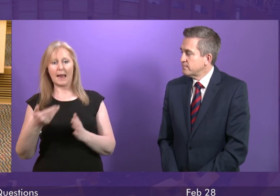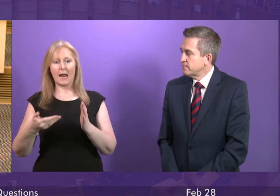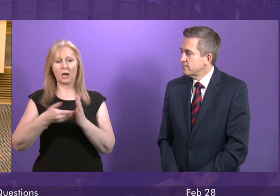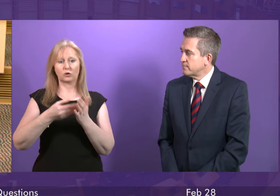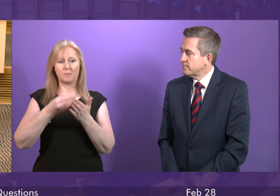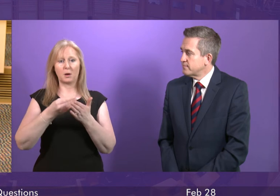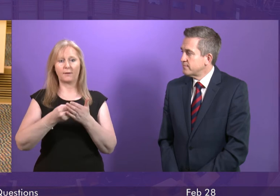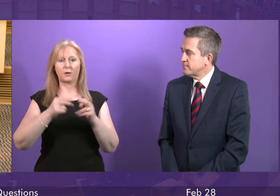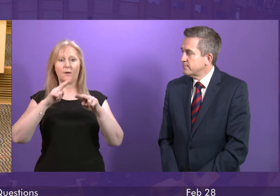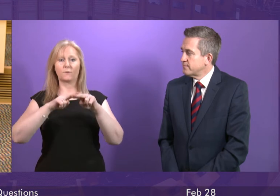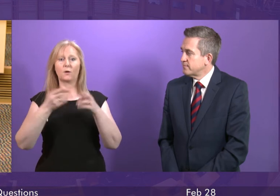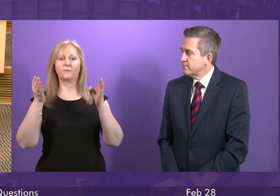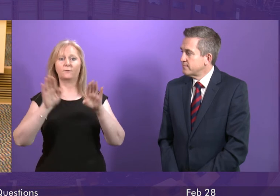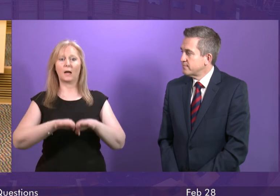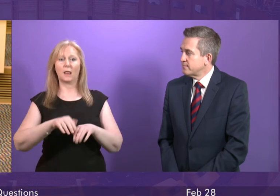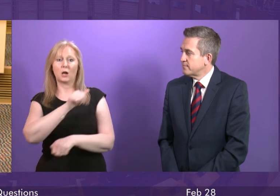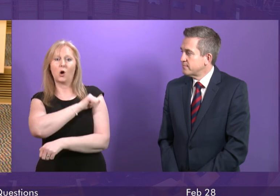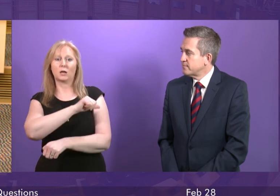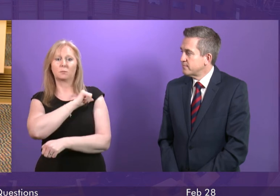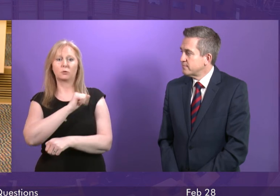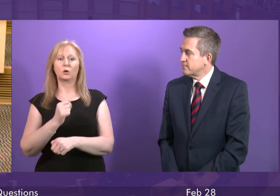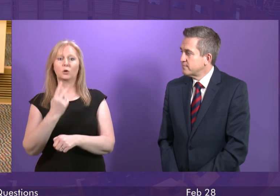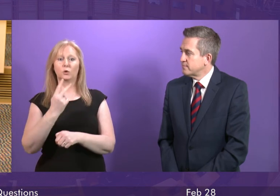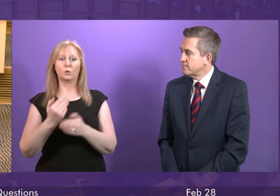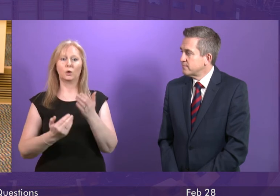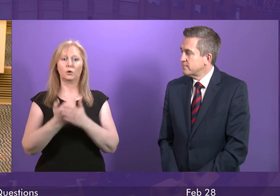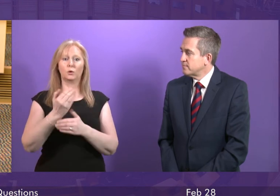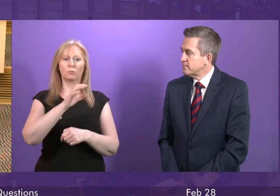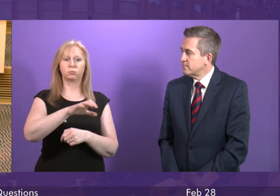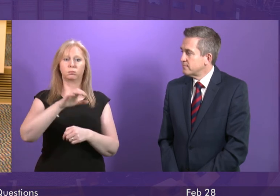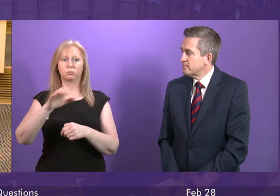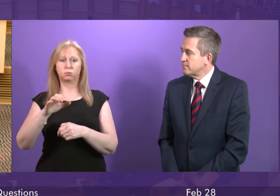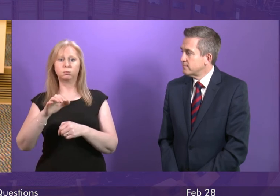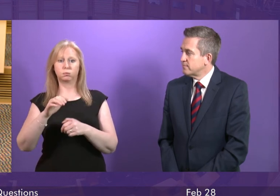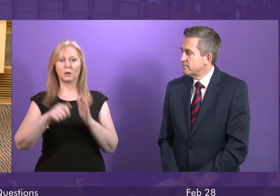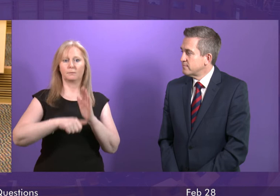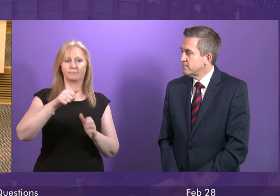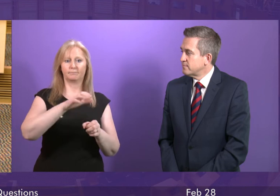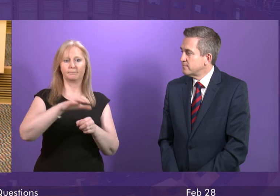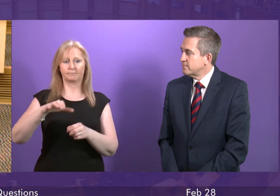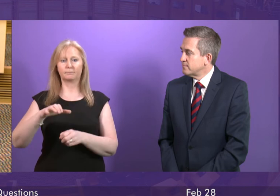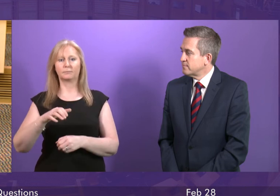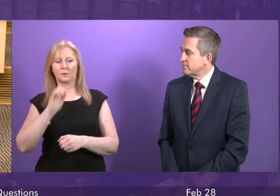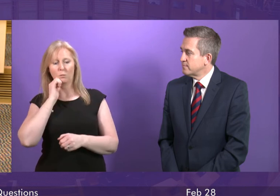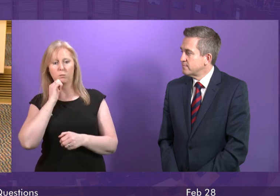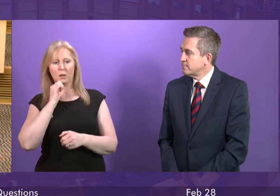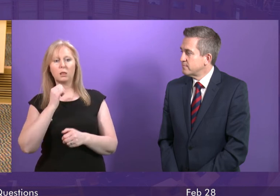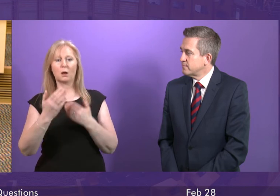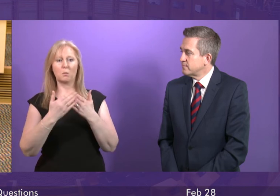Valley Hospital to deliver two new theatres by October this year, which will bring additional capacity for 1,500 more joint